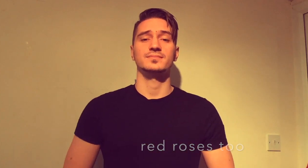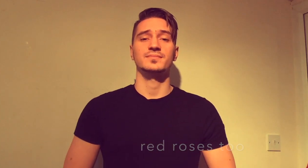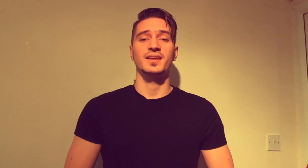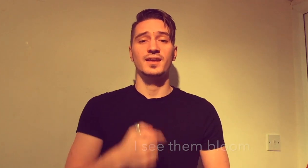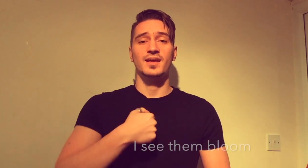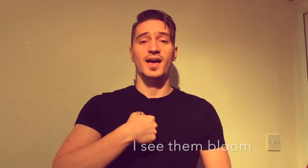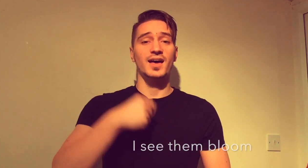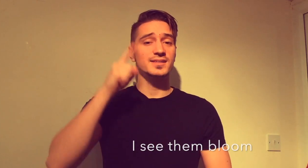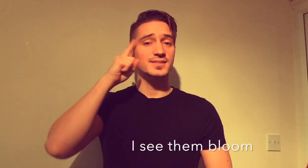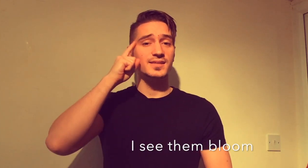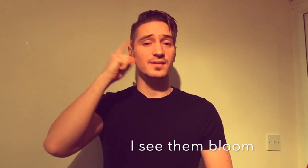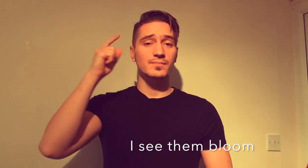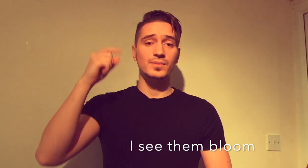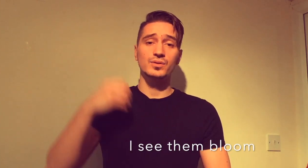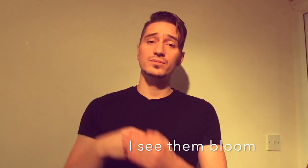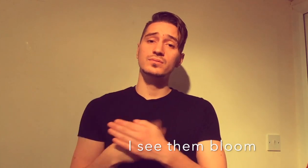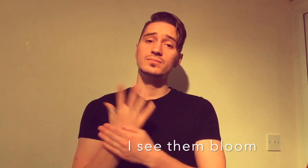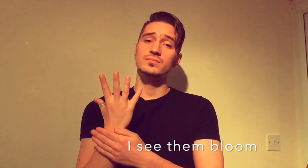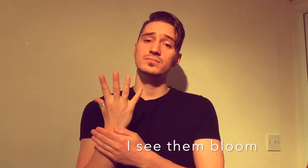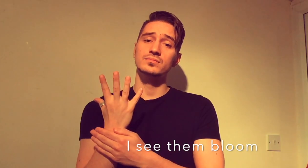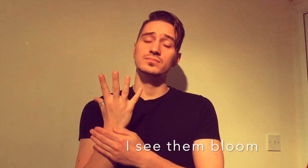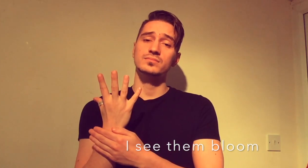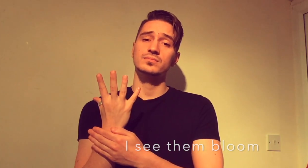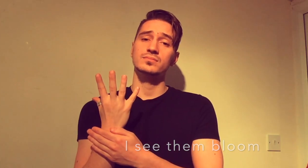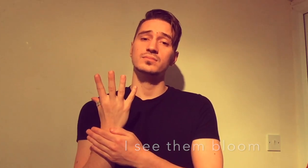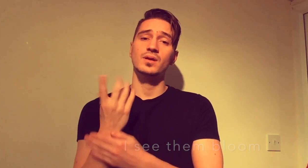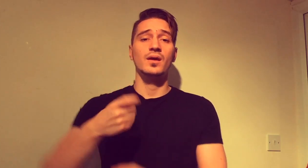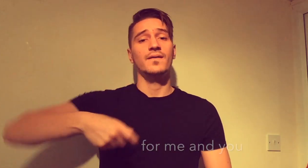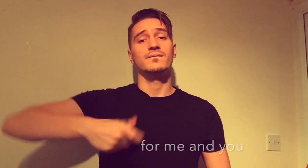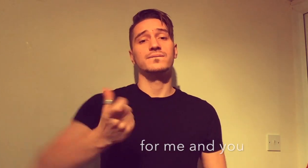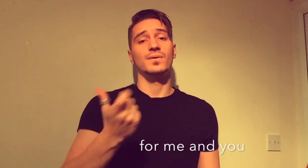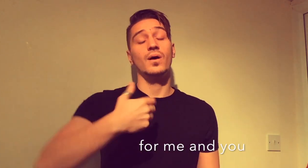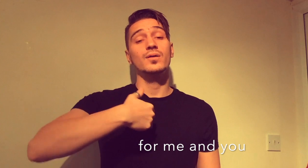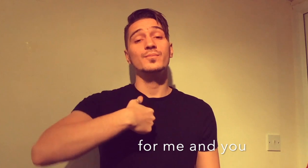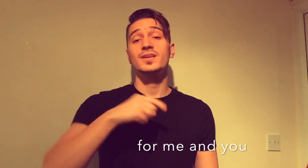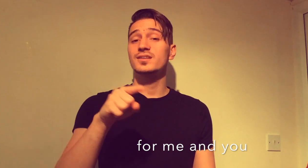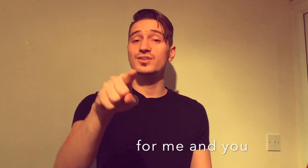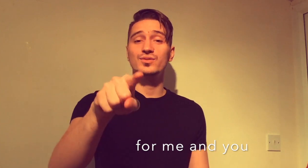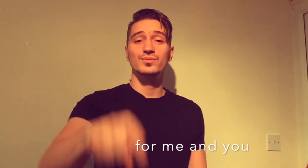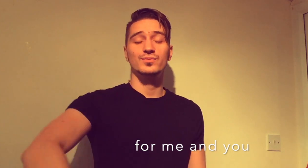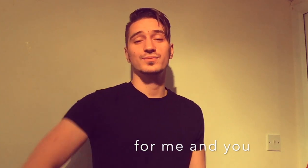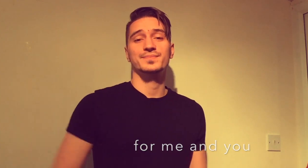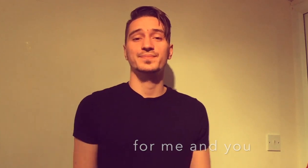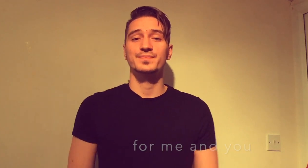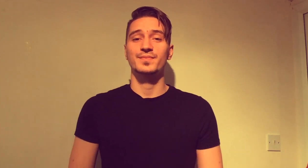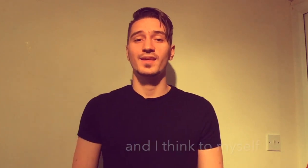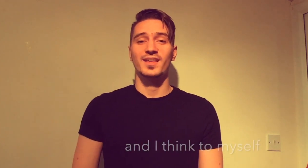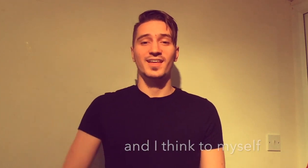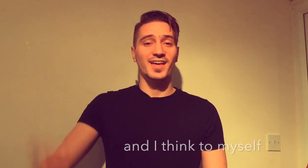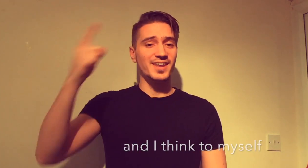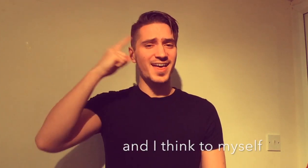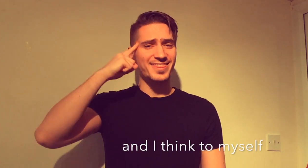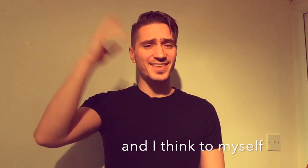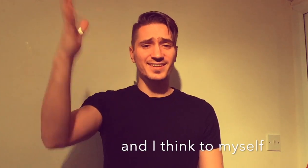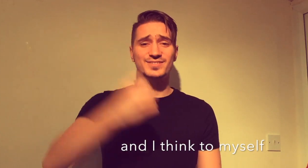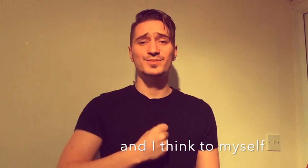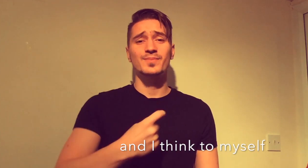I see them bloom for me and you. And I think to